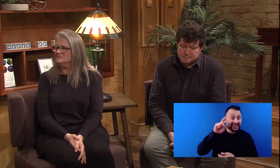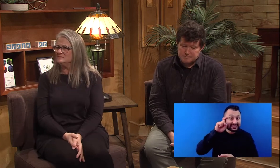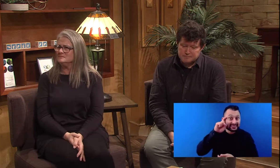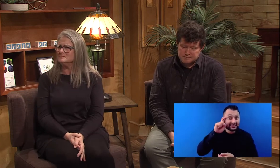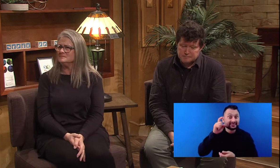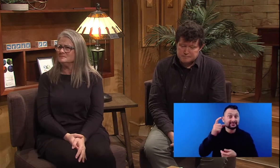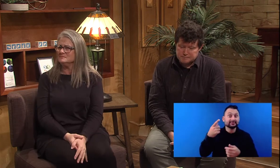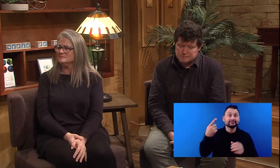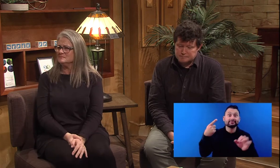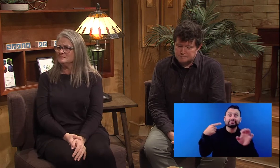it?